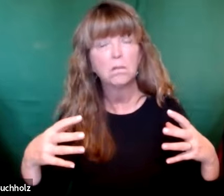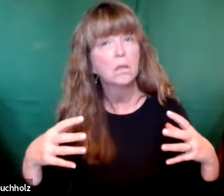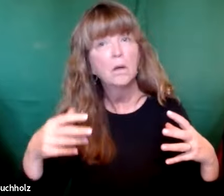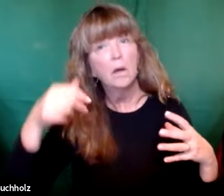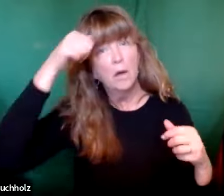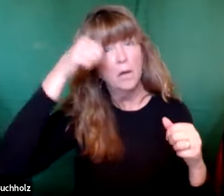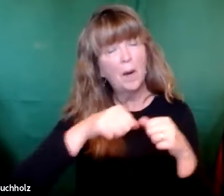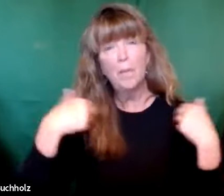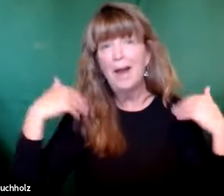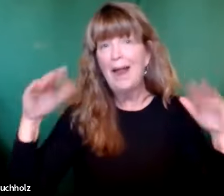Elizabeth's womb.